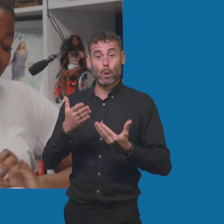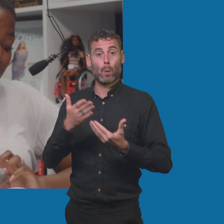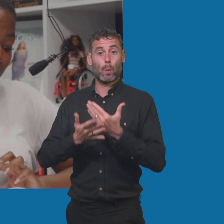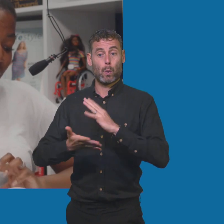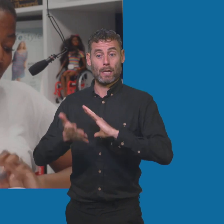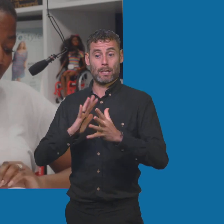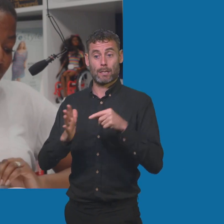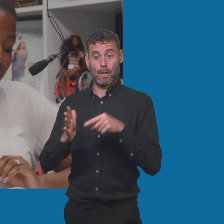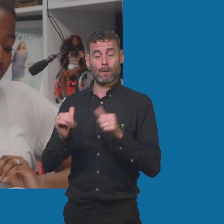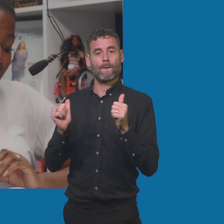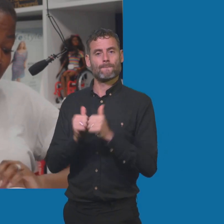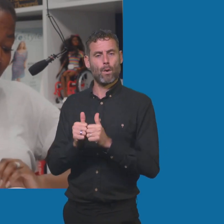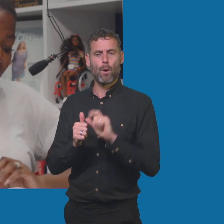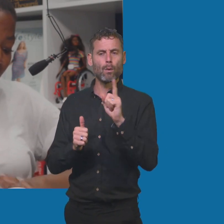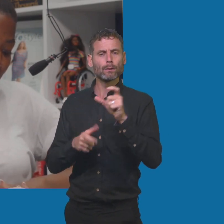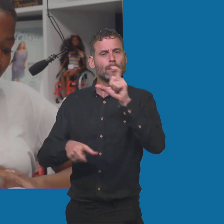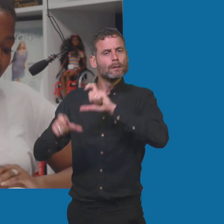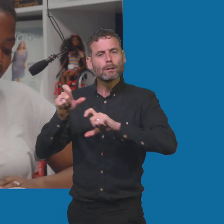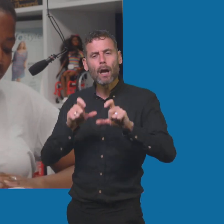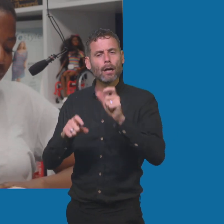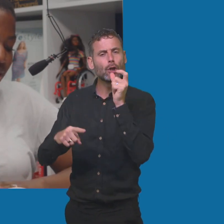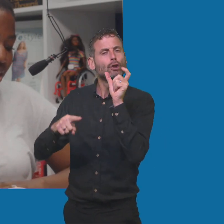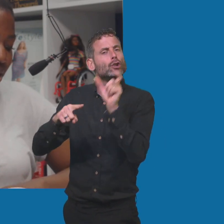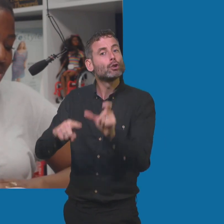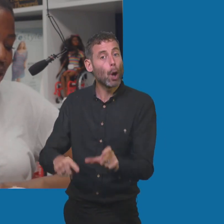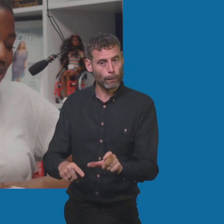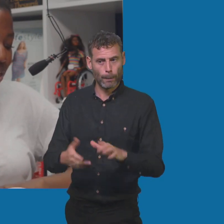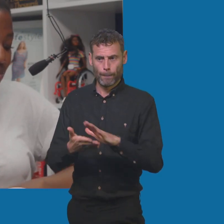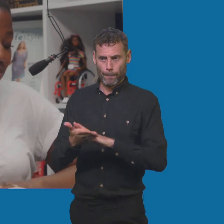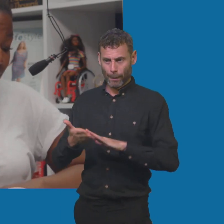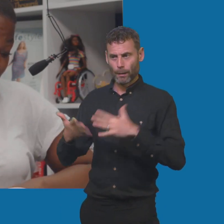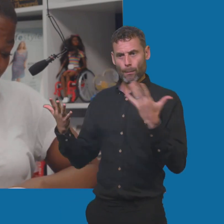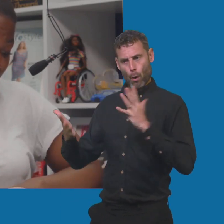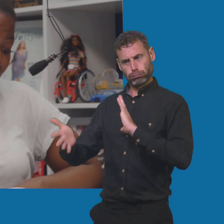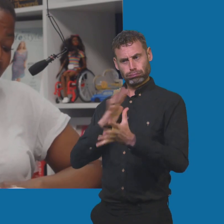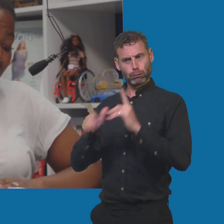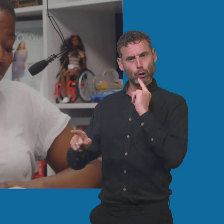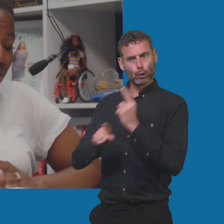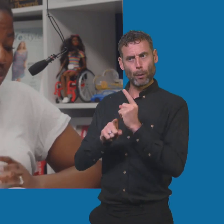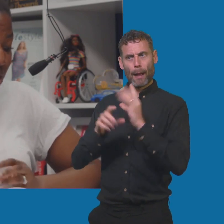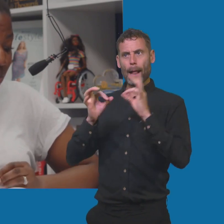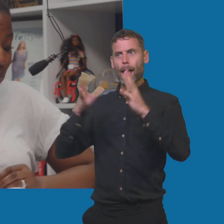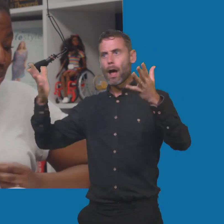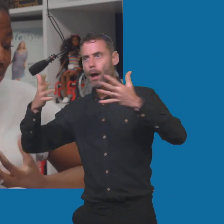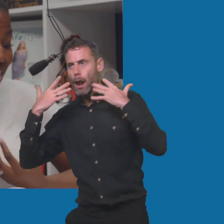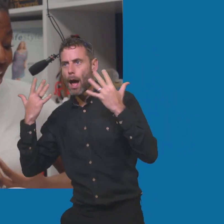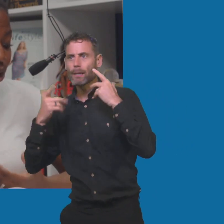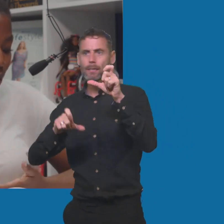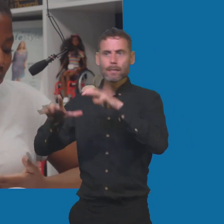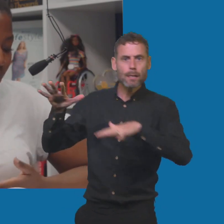So it's hoped that this will make climate and biodiversity science much more accessible for deaf people and could enable deaf people to attend global